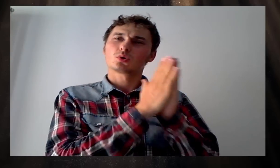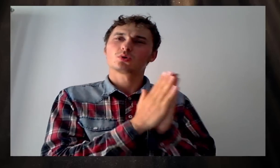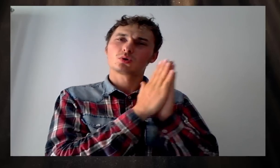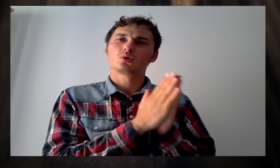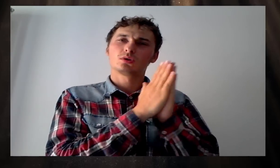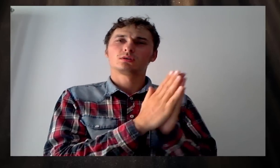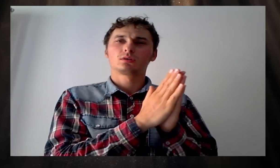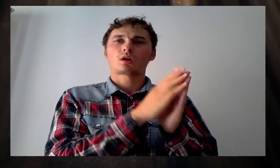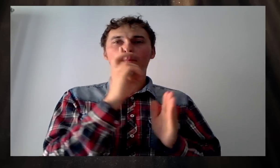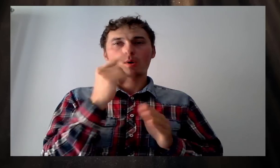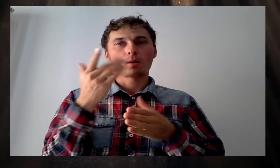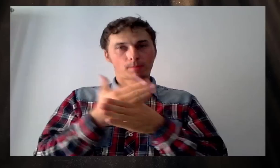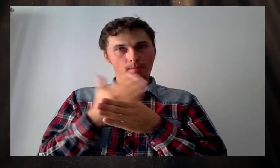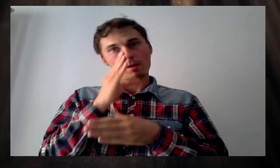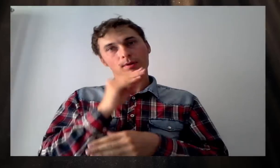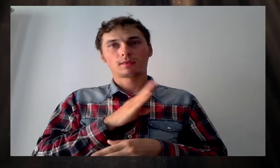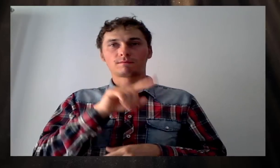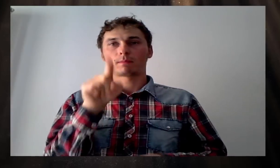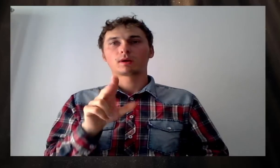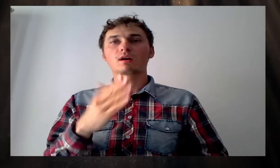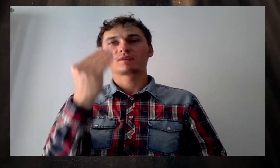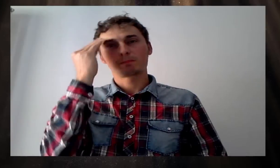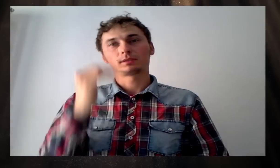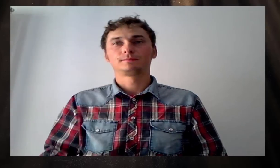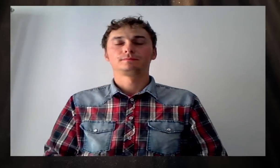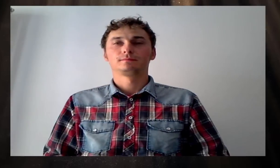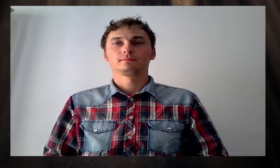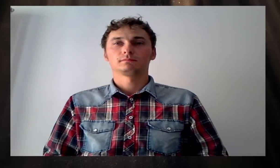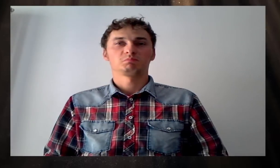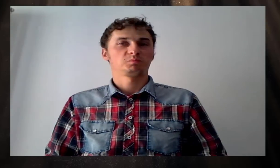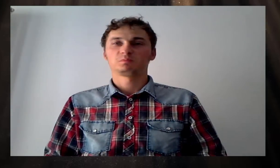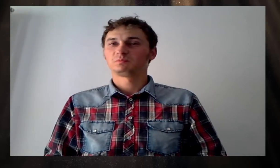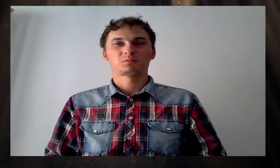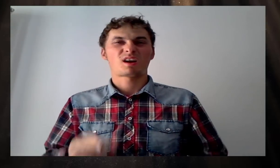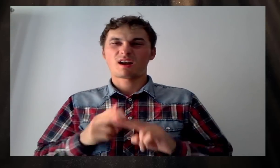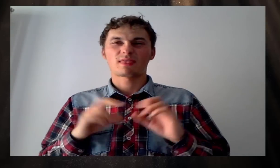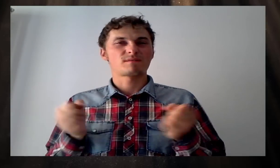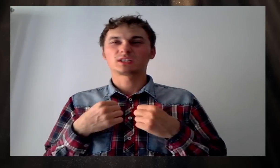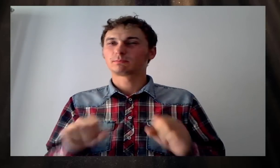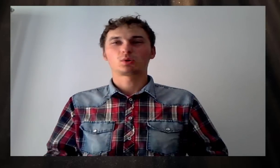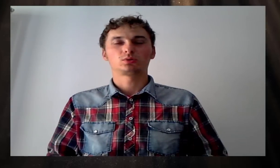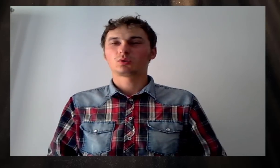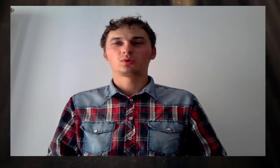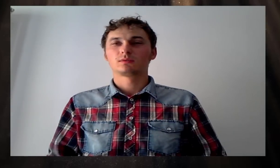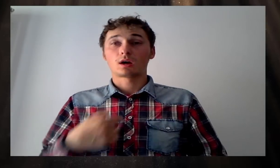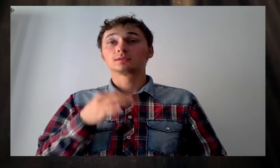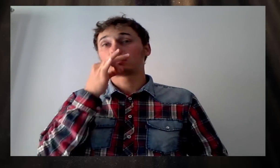talking